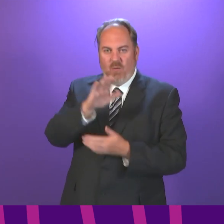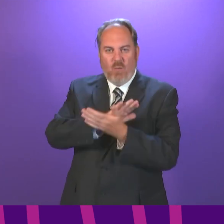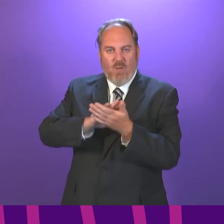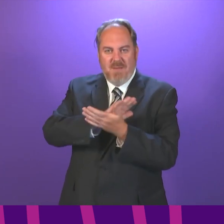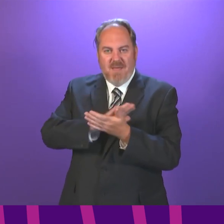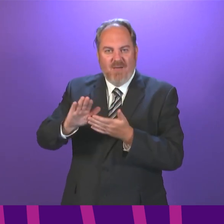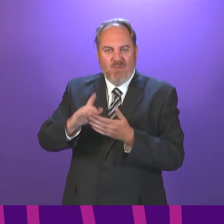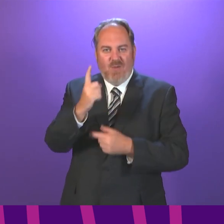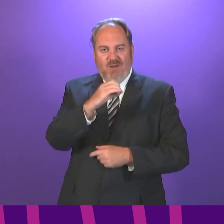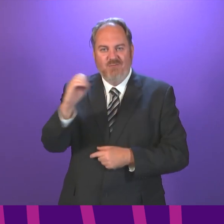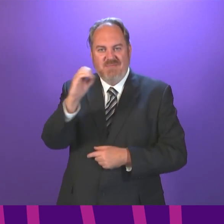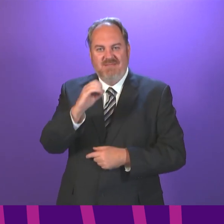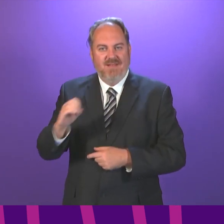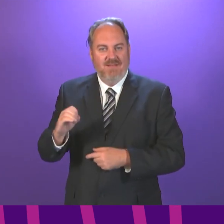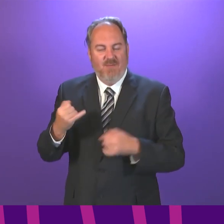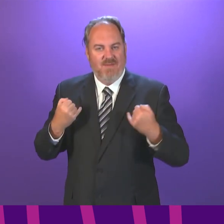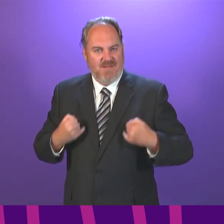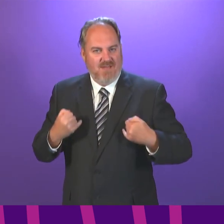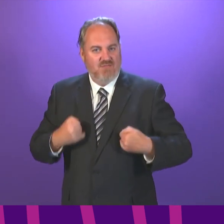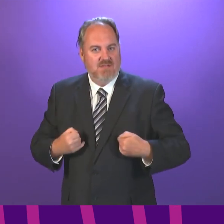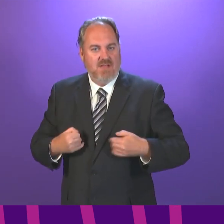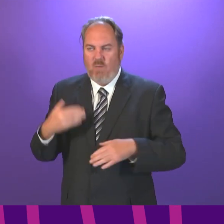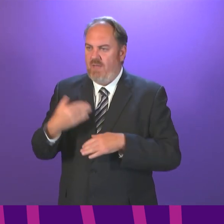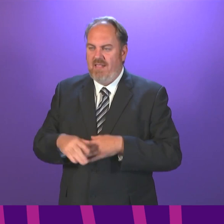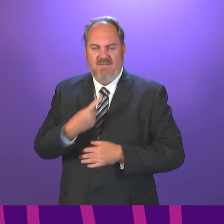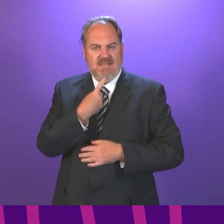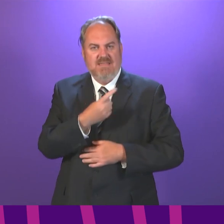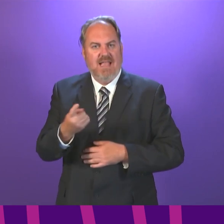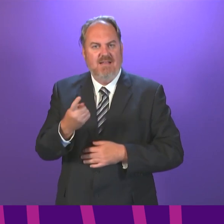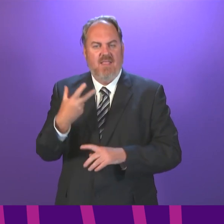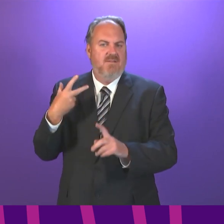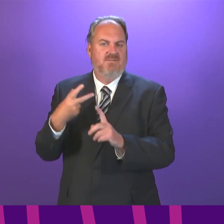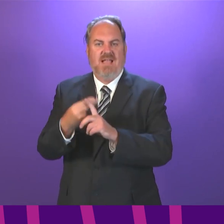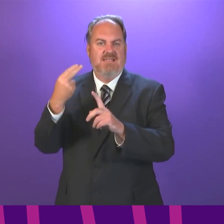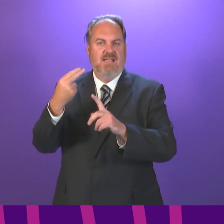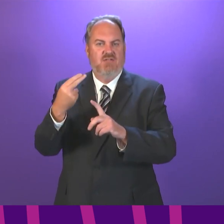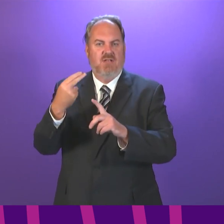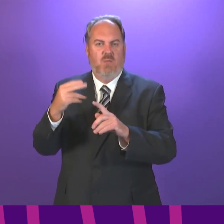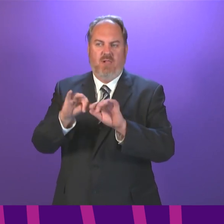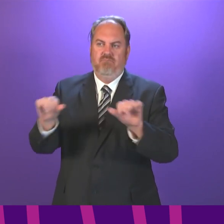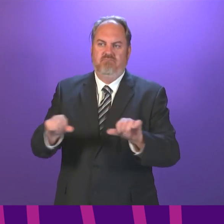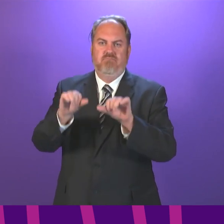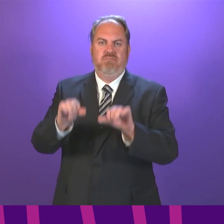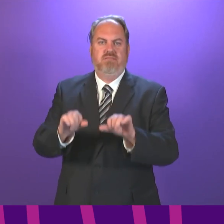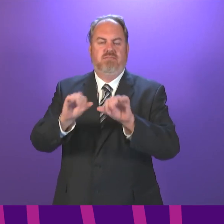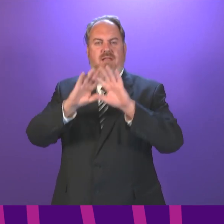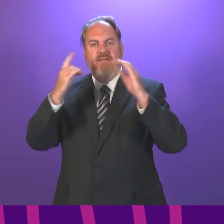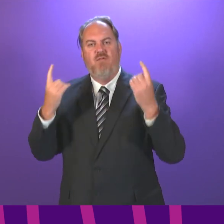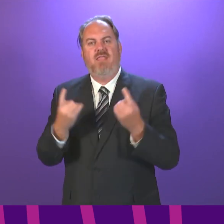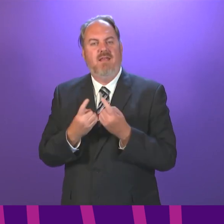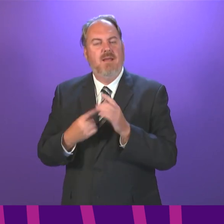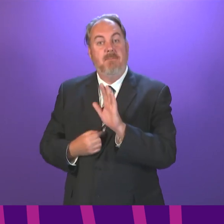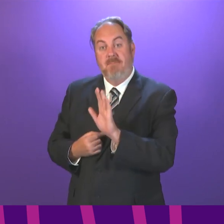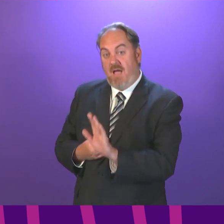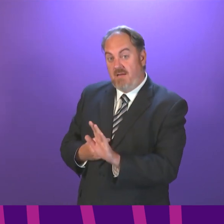harm from the virus. We have never said that vaccination does that. What we do know, and I think we now have lots of evidence of this,